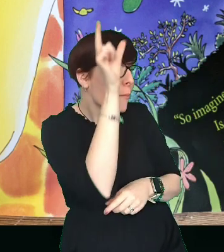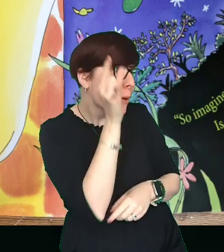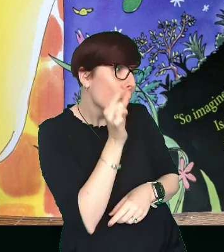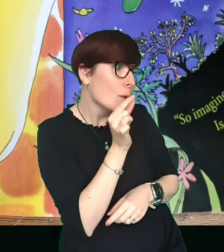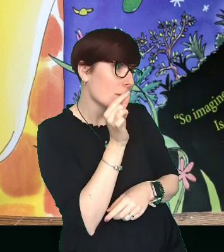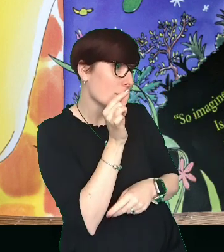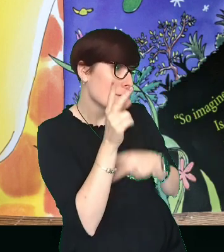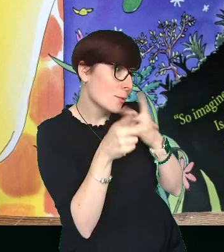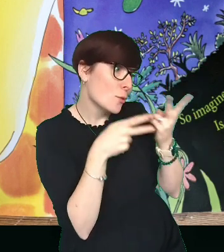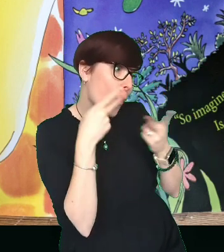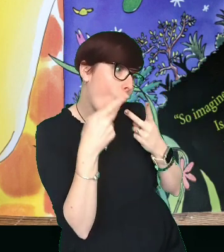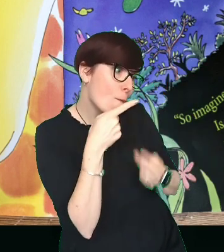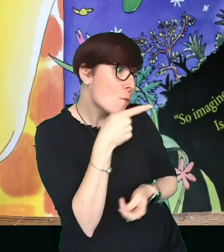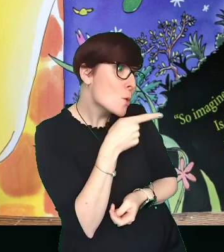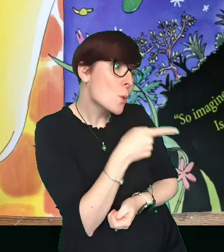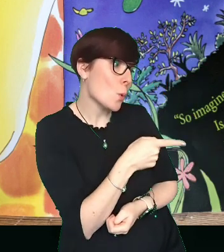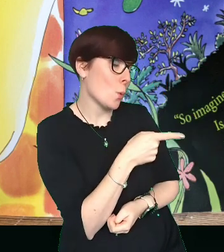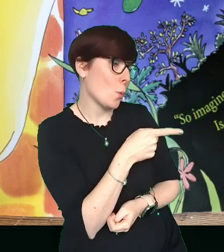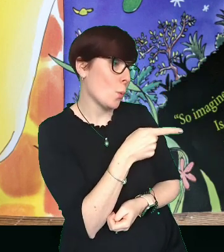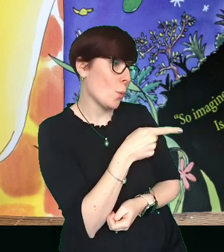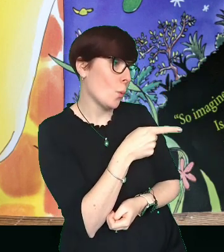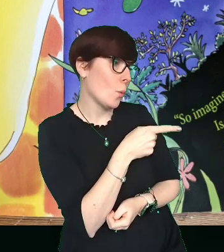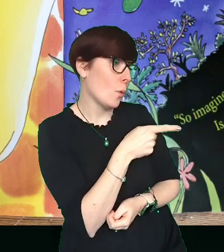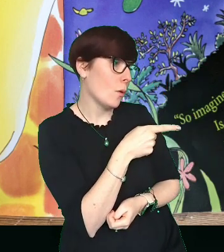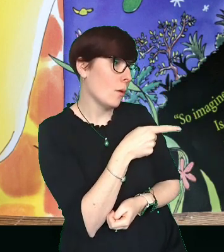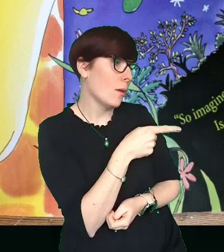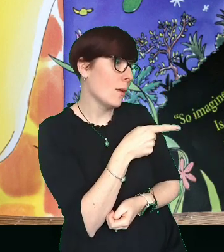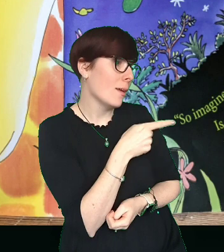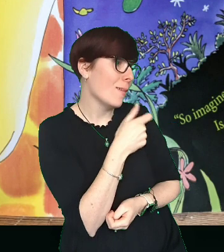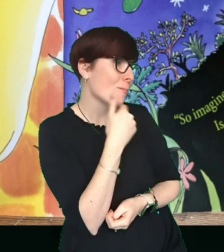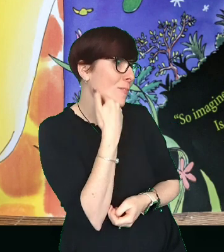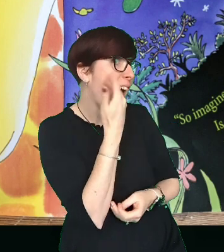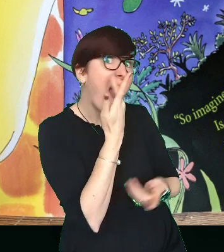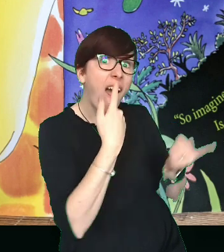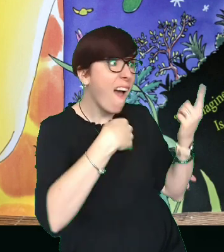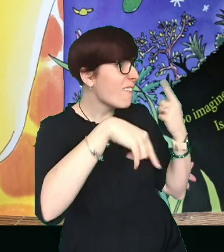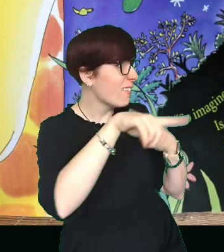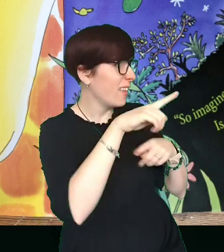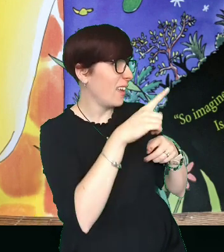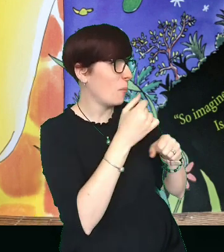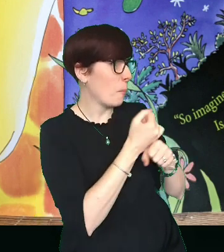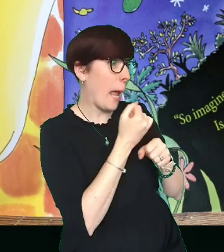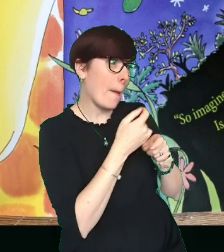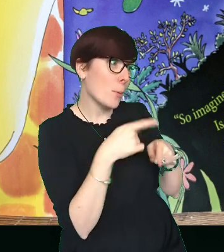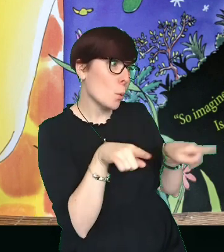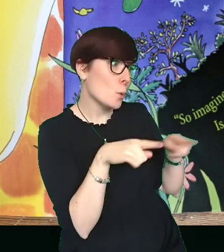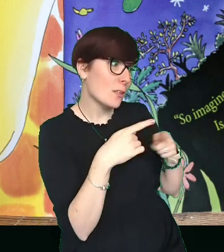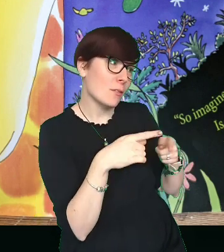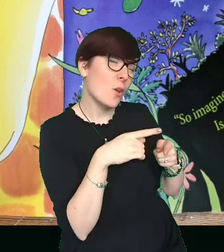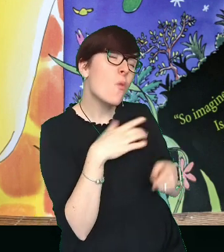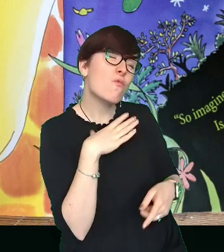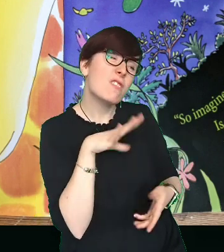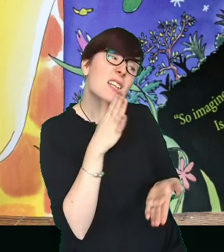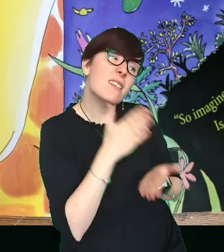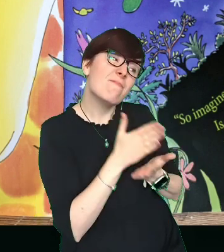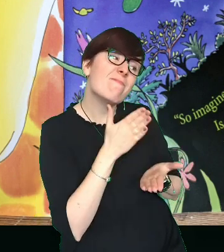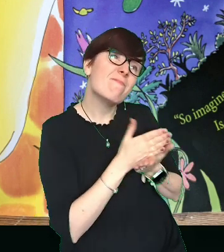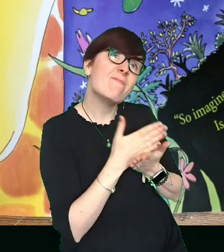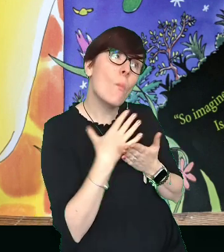lovely moon is playing just for you. Everything makes music, if you really want